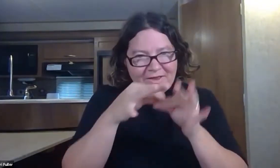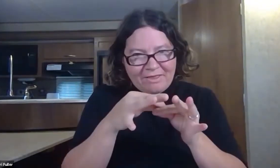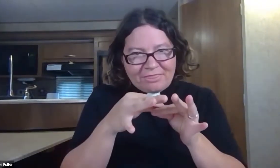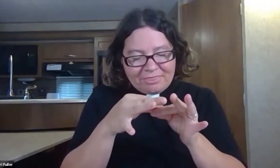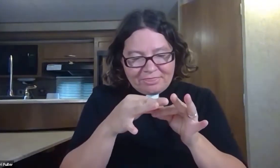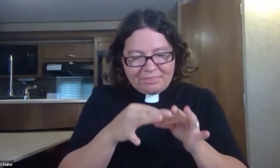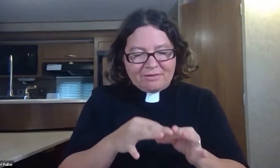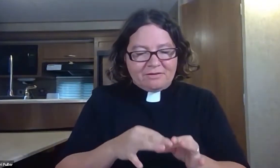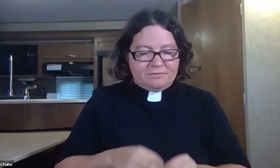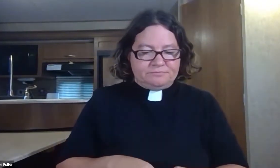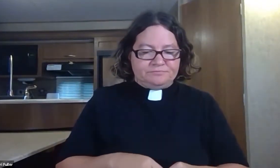So we need to have faith.